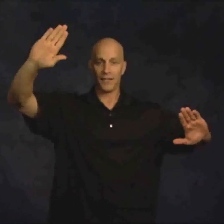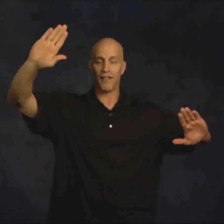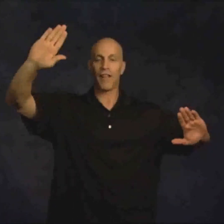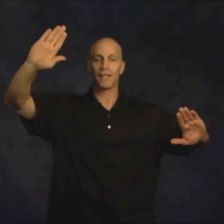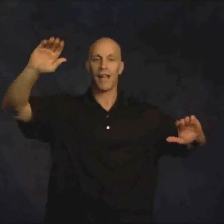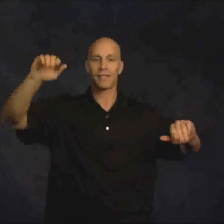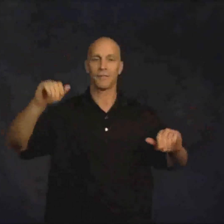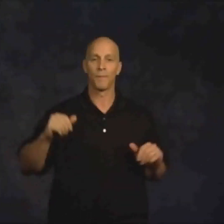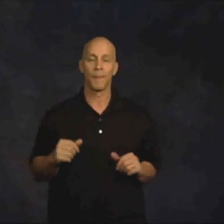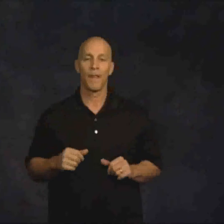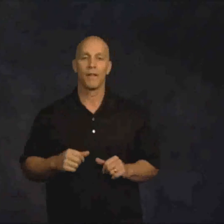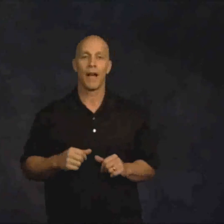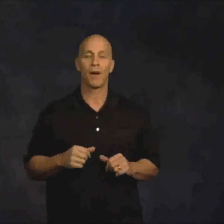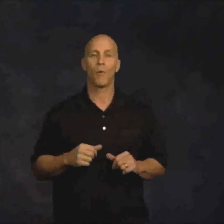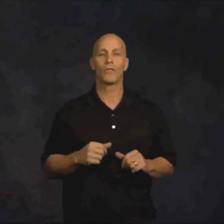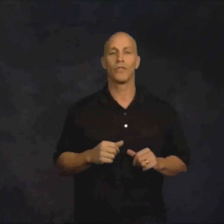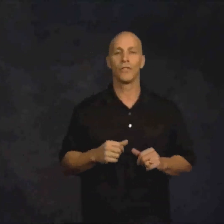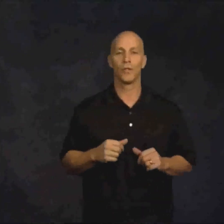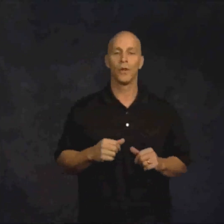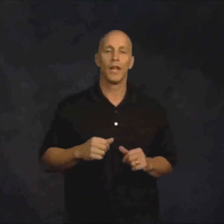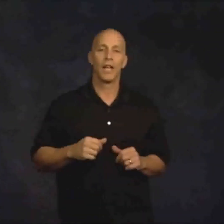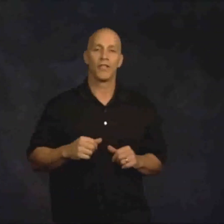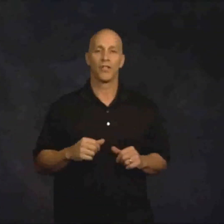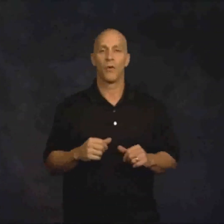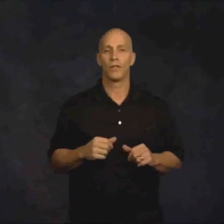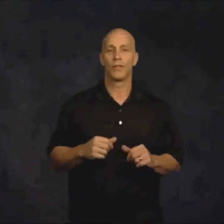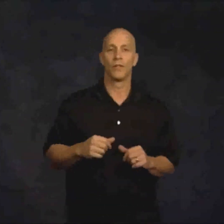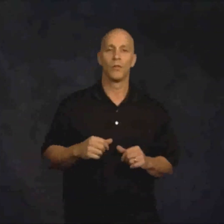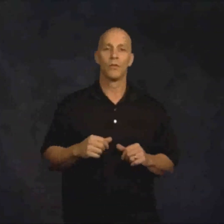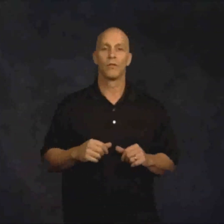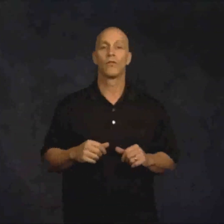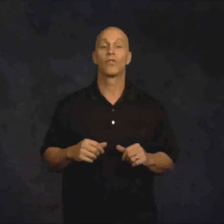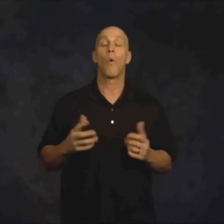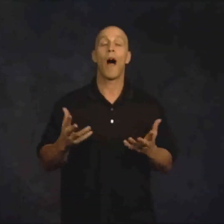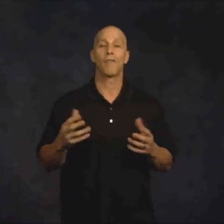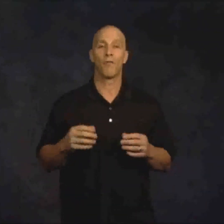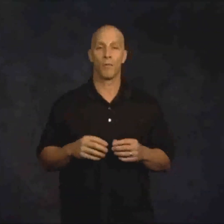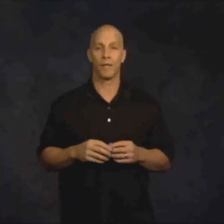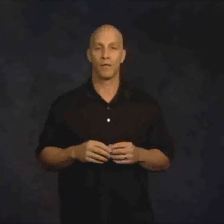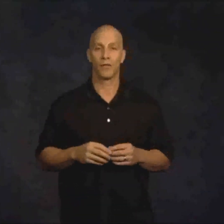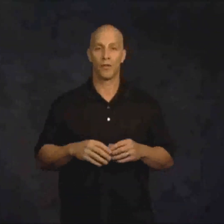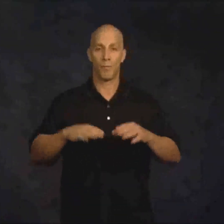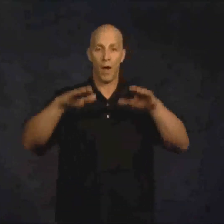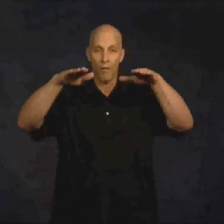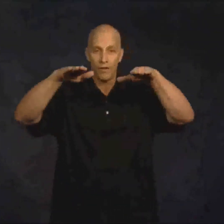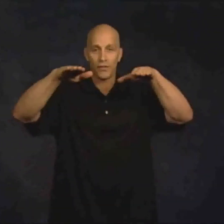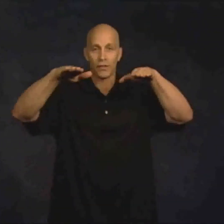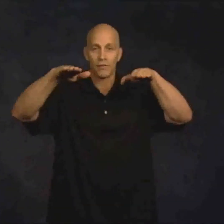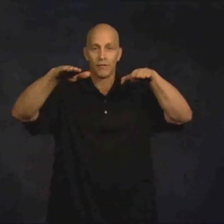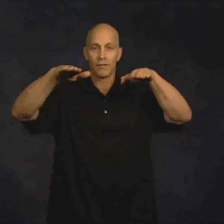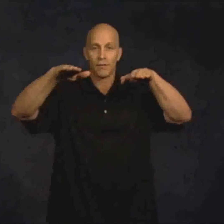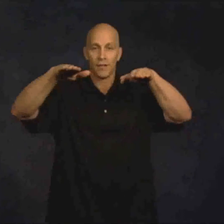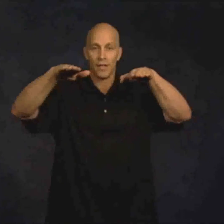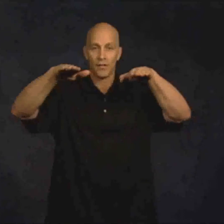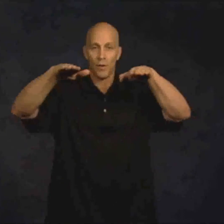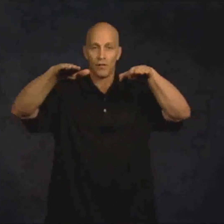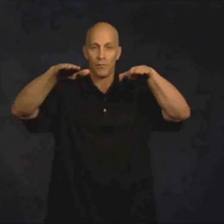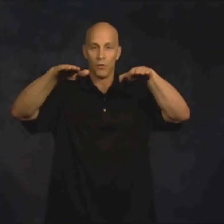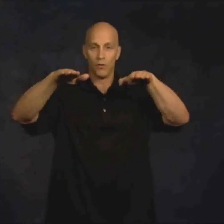Okay, fantastic. Now, what I want you to do is you're going to squat for me. So your pelvis is going to move